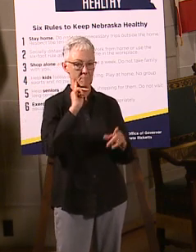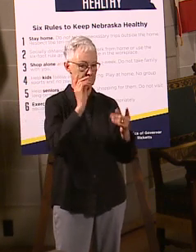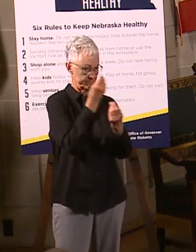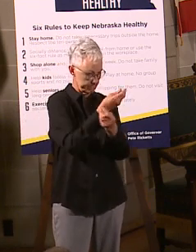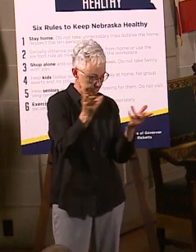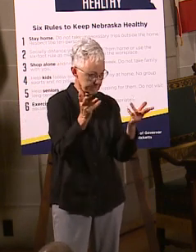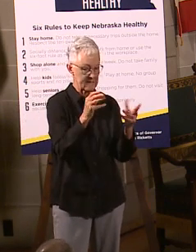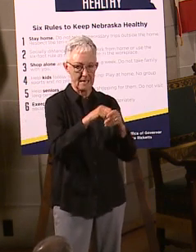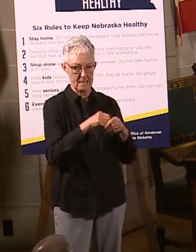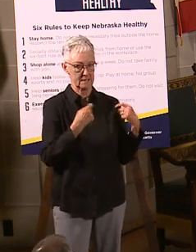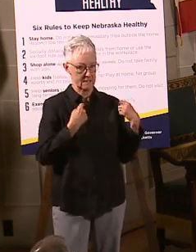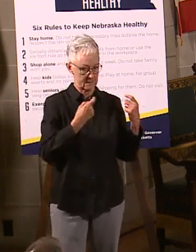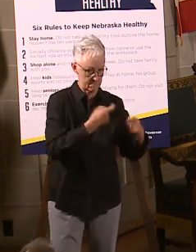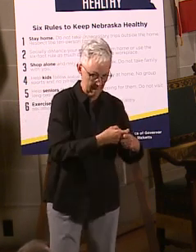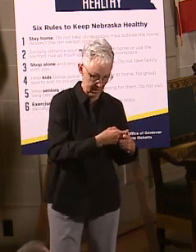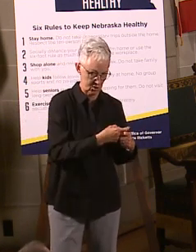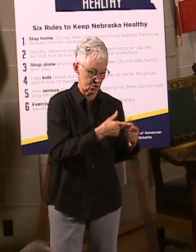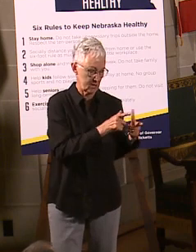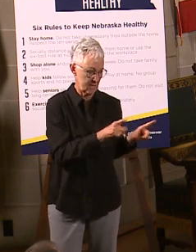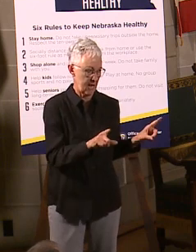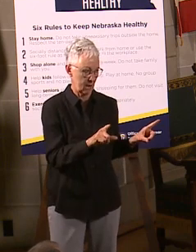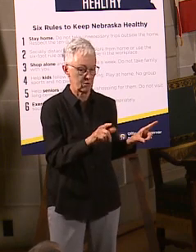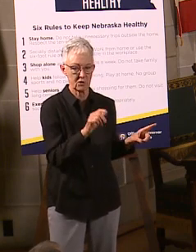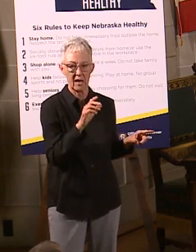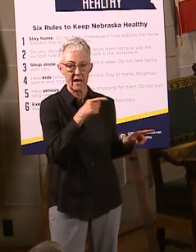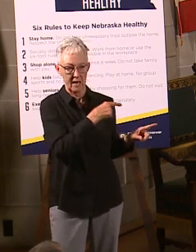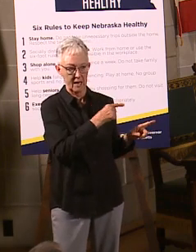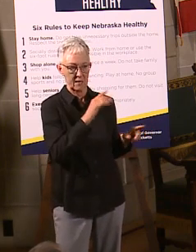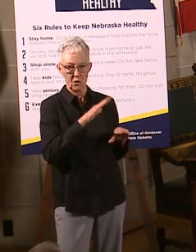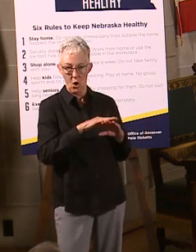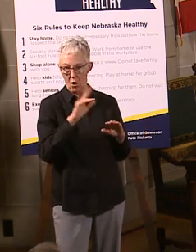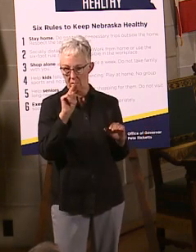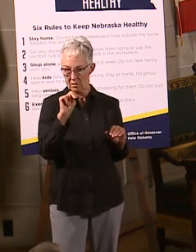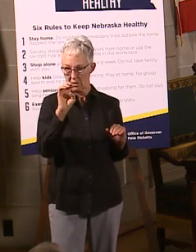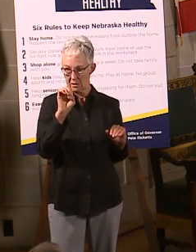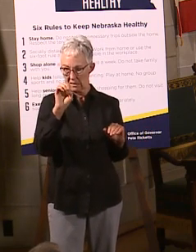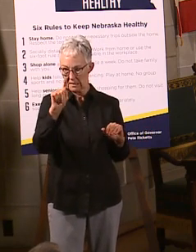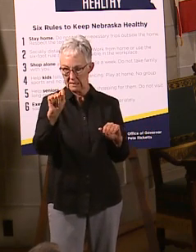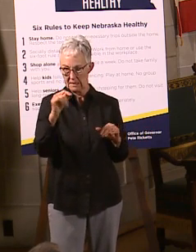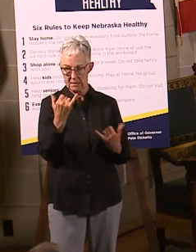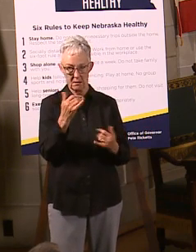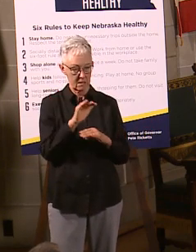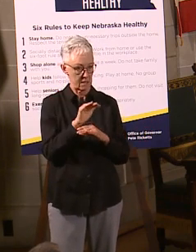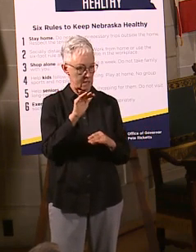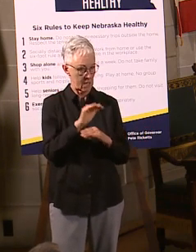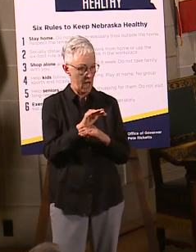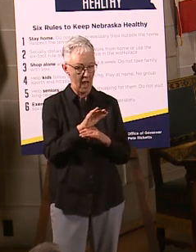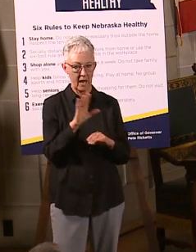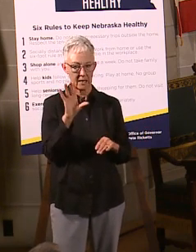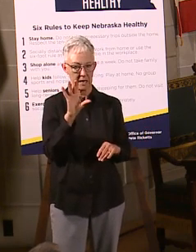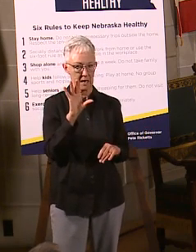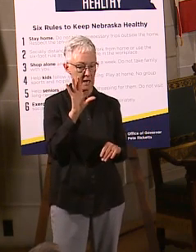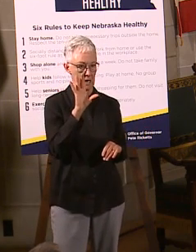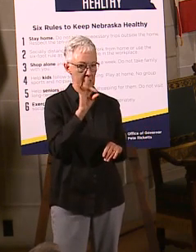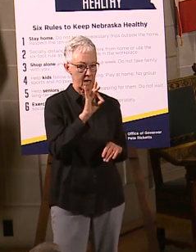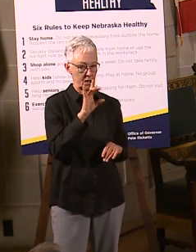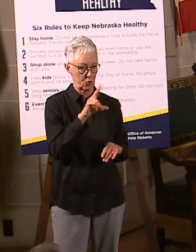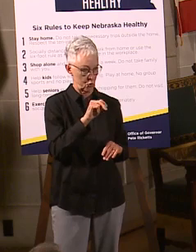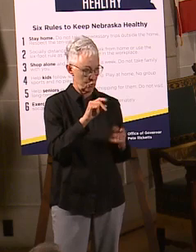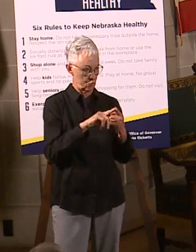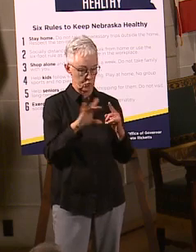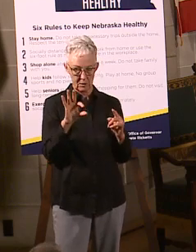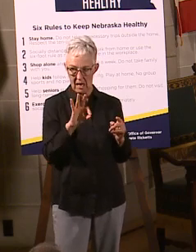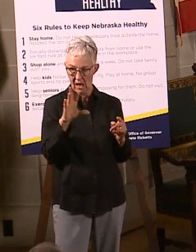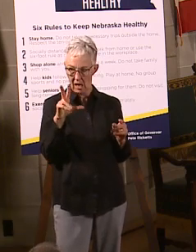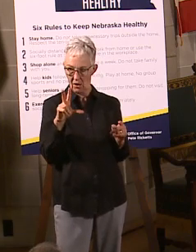language briefing. I'll be on an NET at 8.30 tonight on the Speaking of Nebraska program, so you can also catch up there. We'll be answering other questions as well